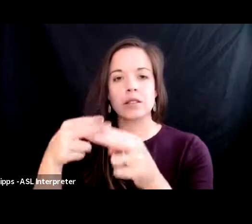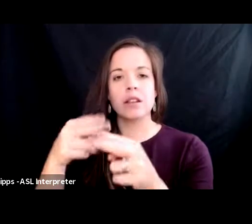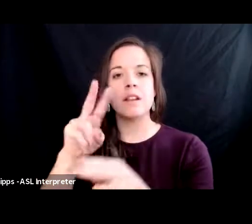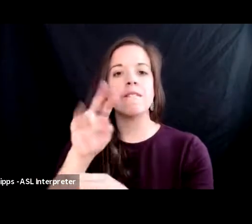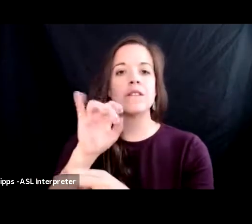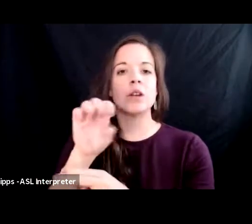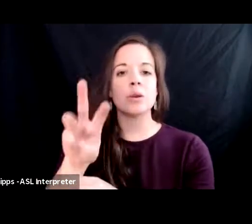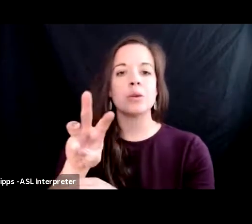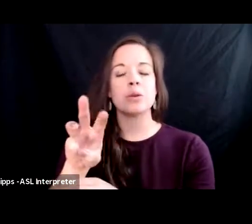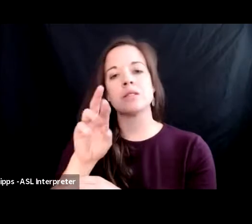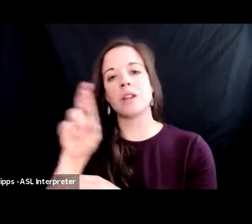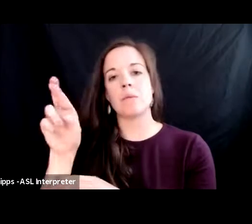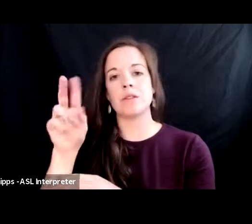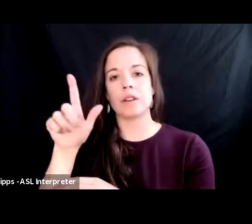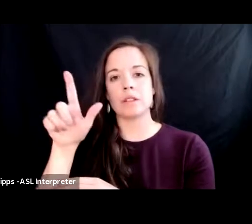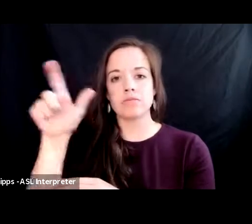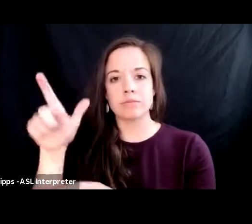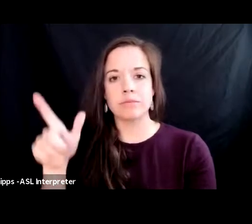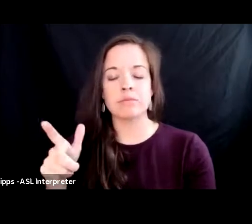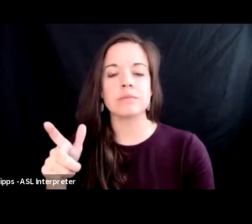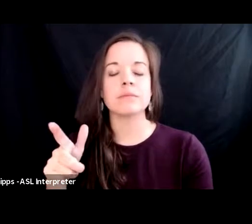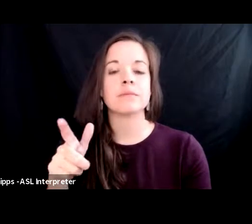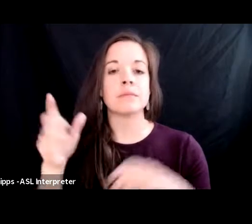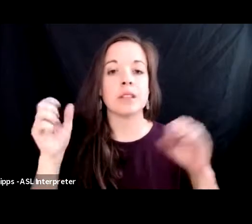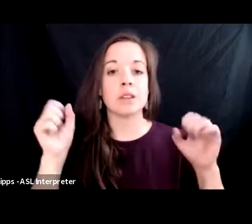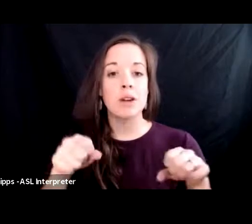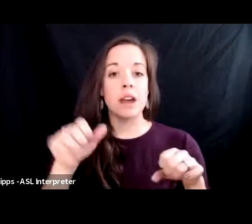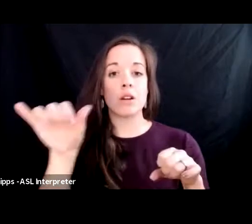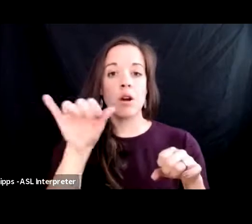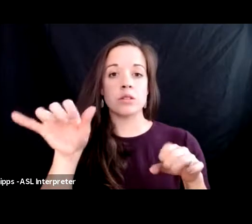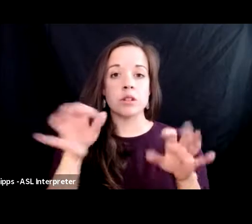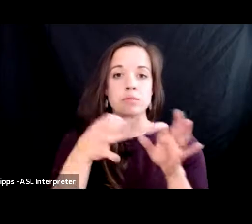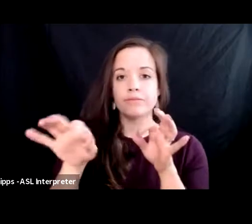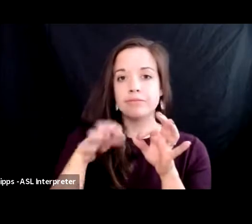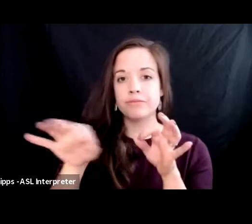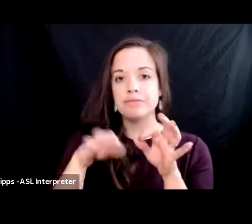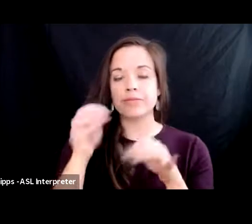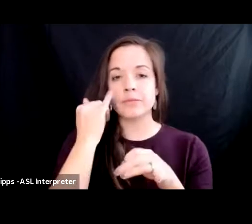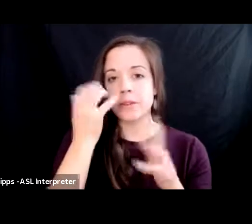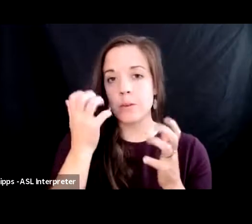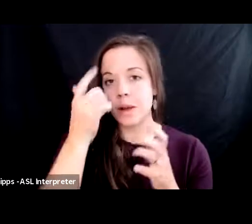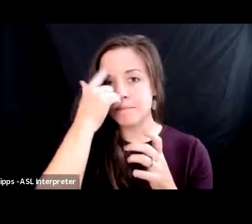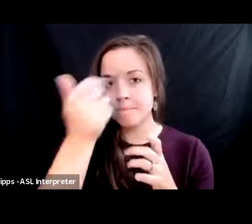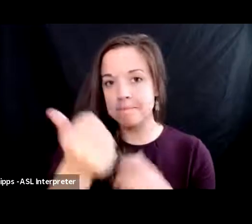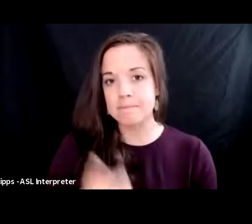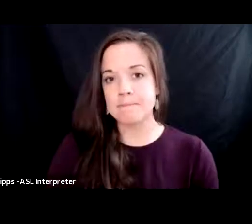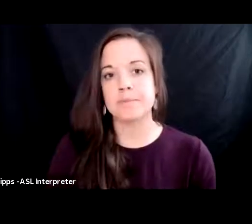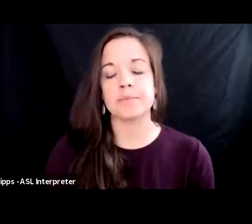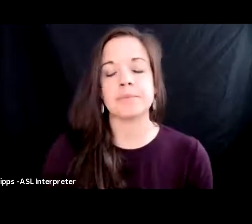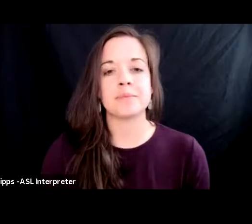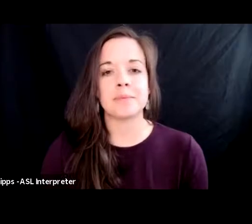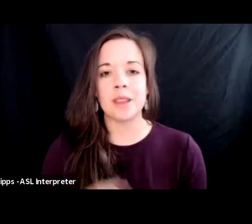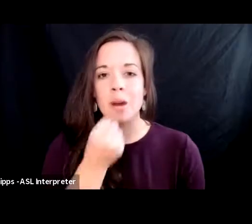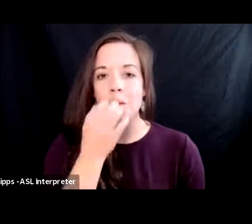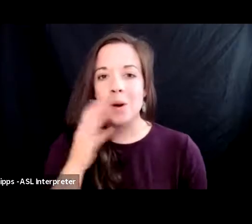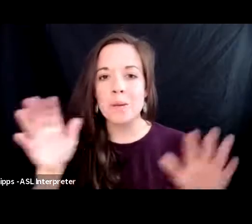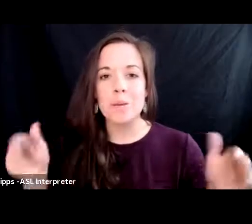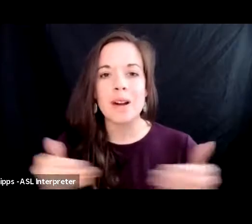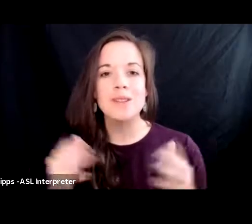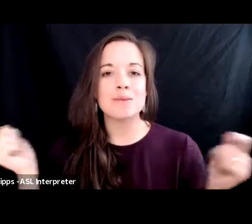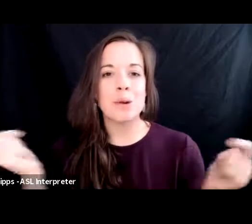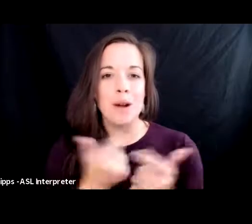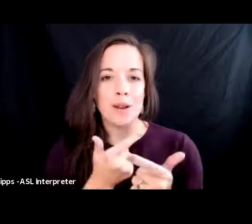upper right of the zoom window you can also enable the closed captioning if you like a very warm welcome to all